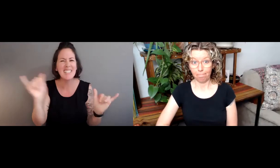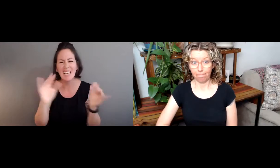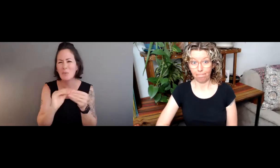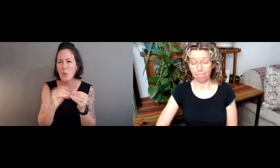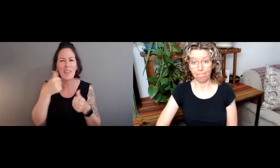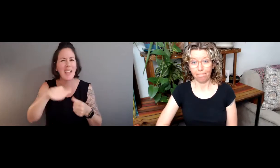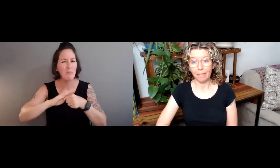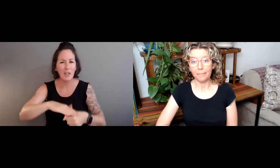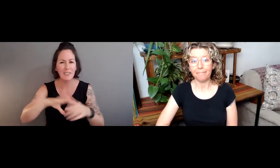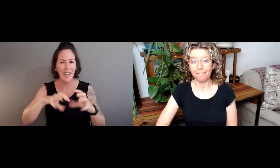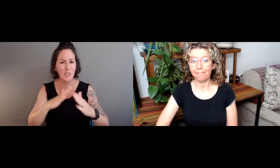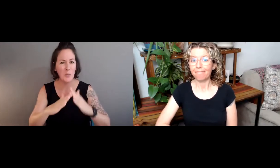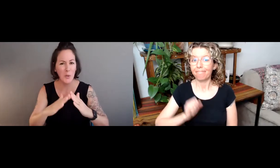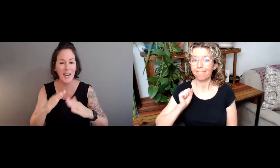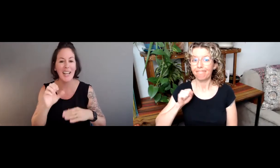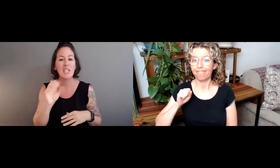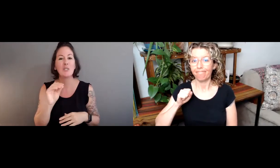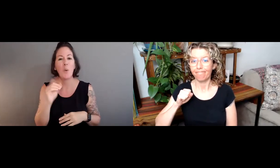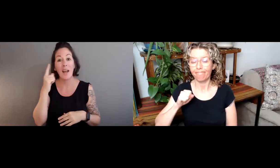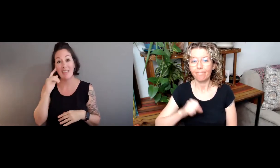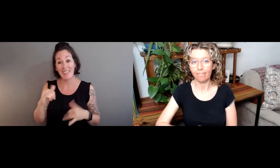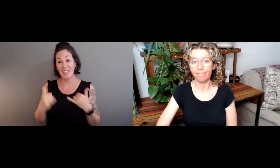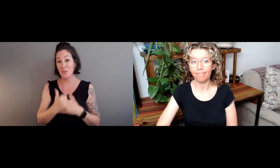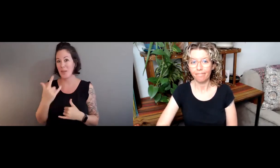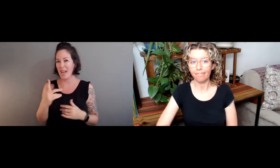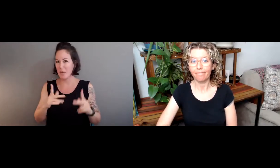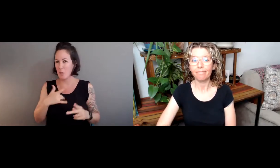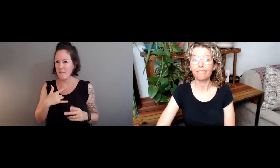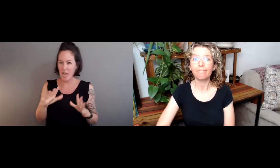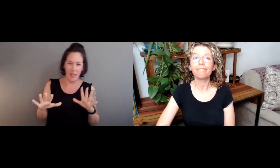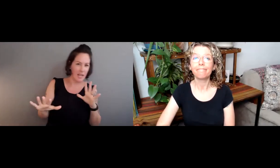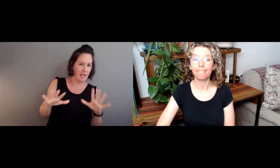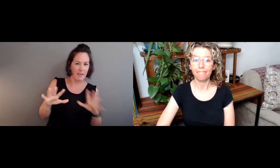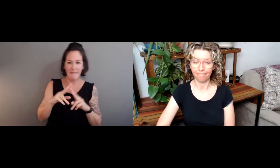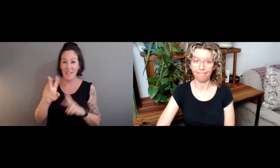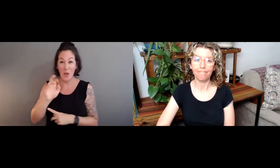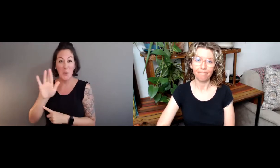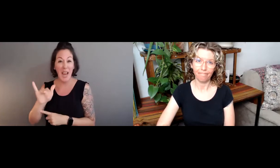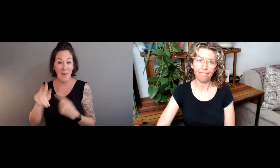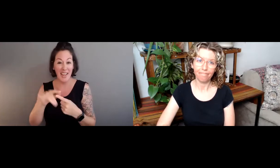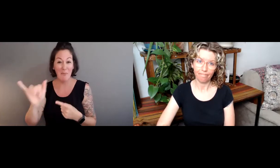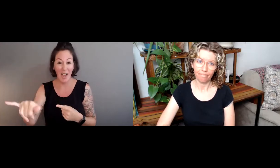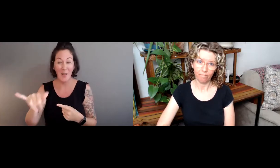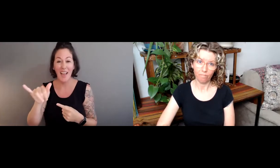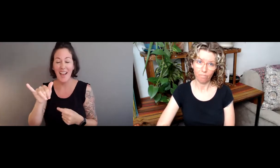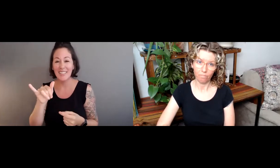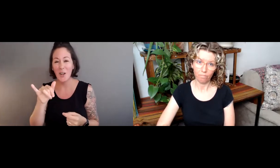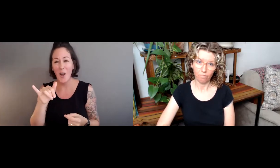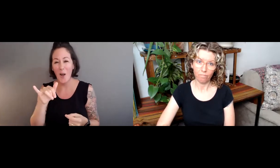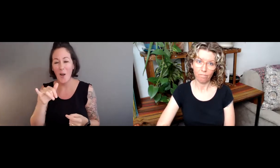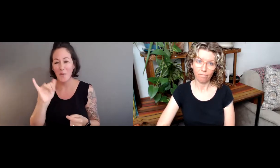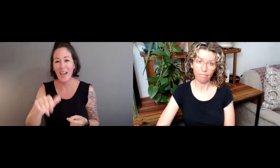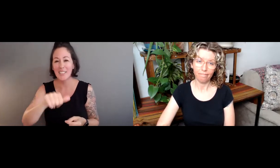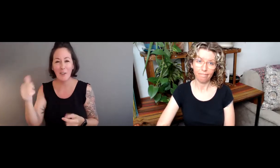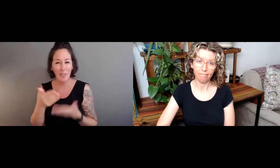And so they would publish information and become famous off of the deaf community who had used the language their entire life.